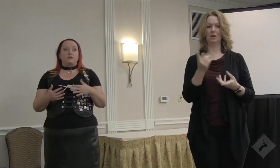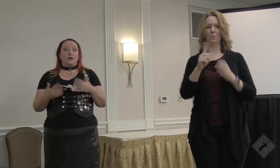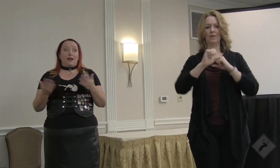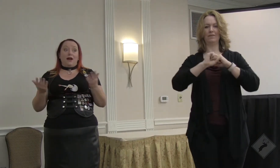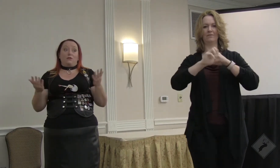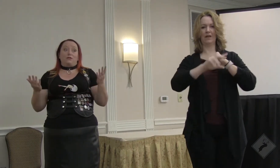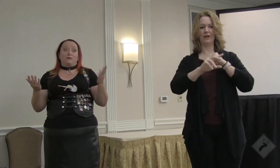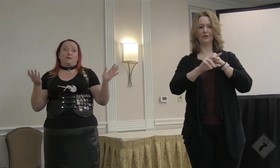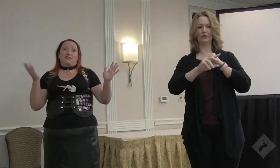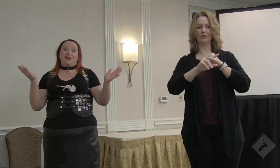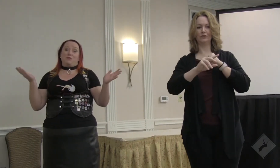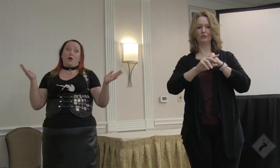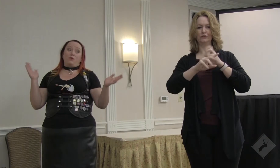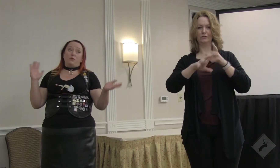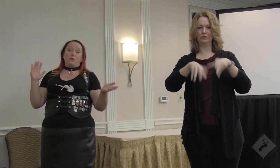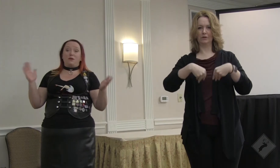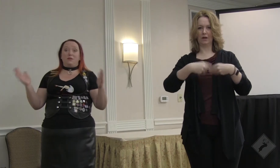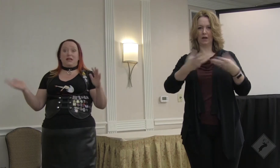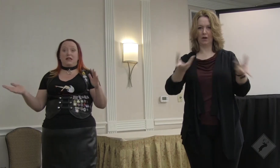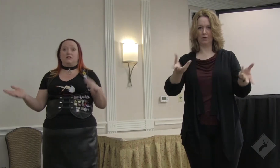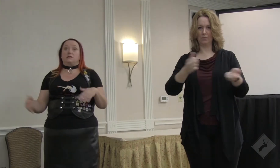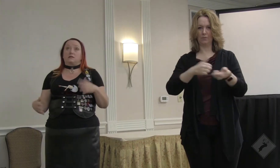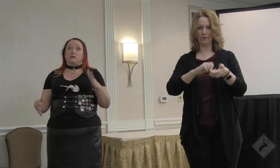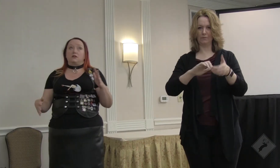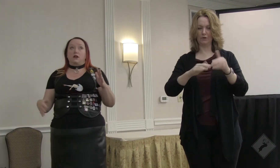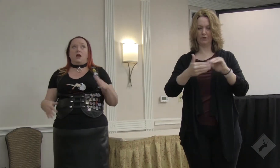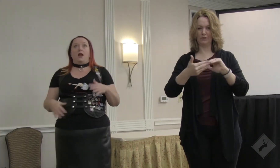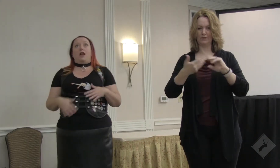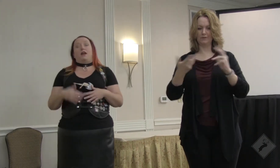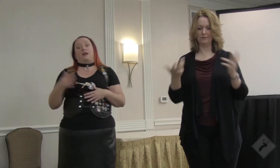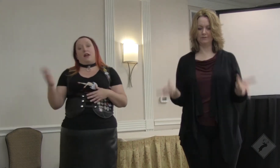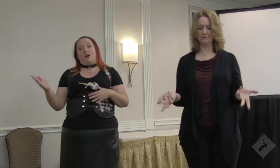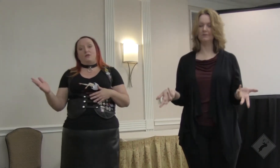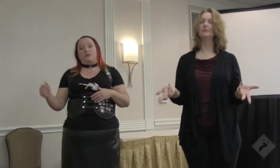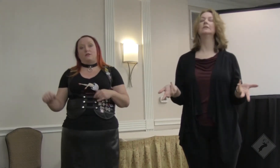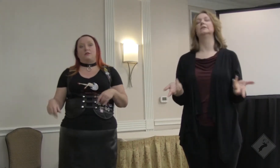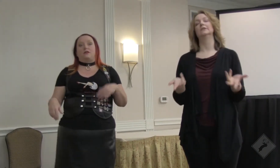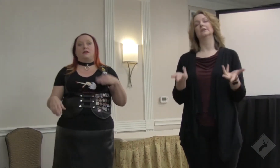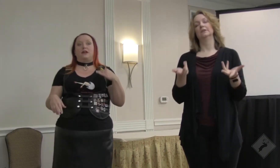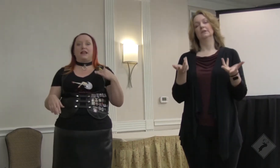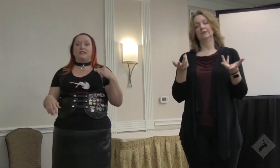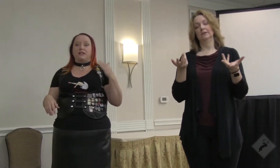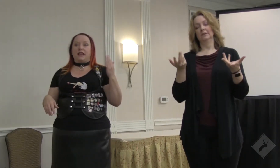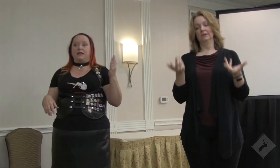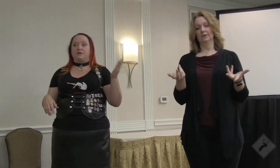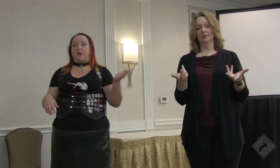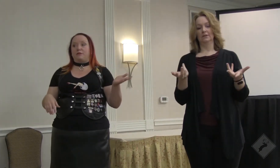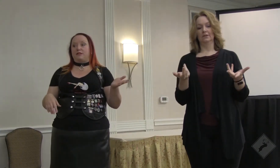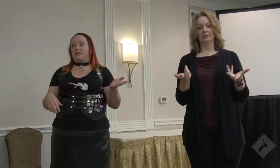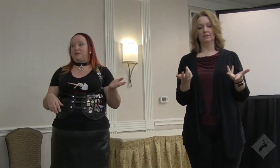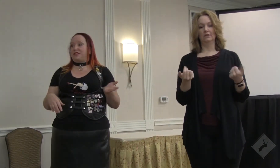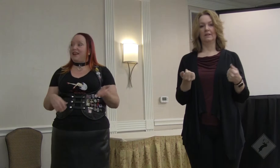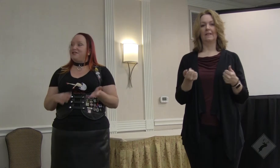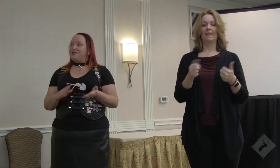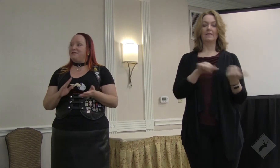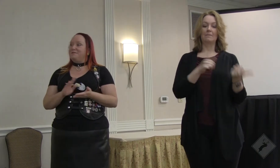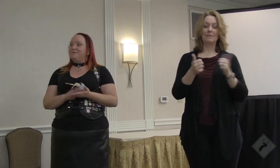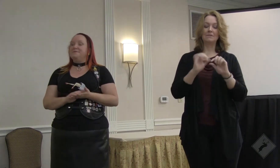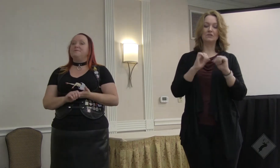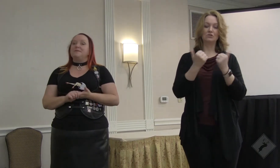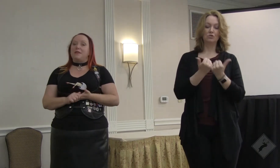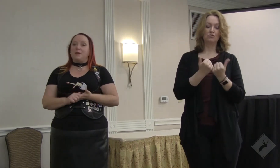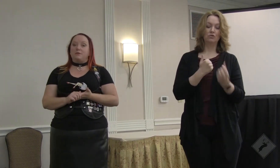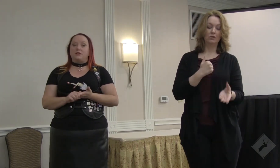flyers got out. That's the problem with written media. He got out, got into the hands of the Baptist Association,